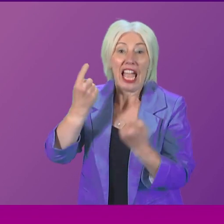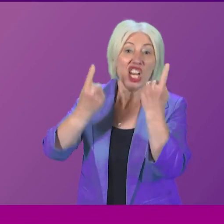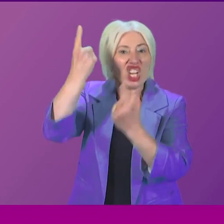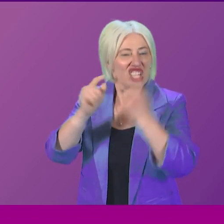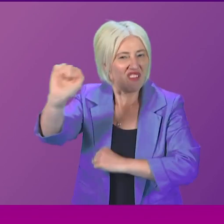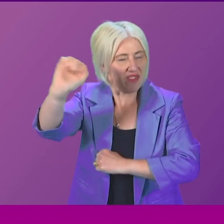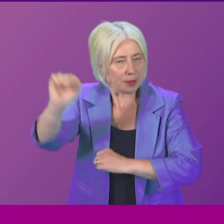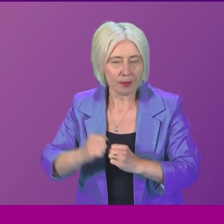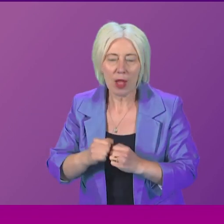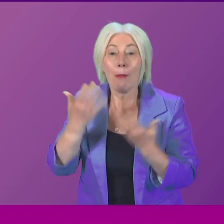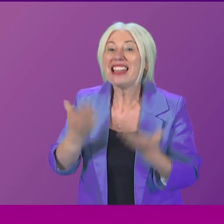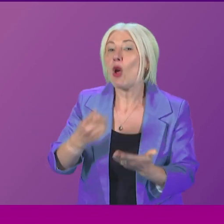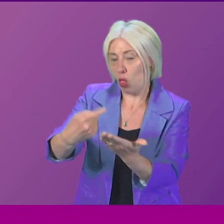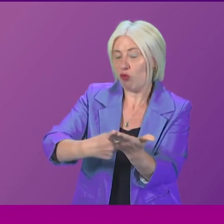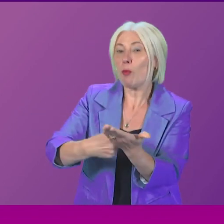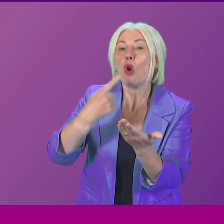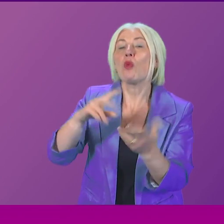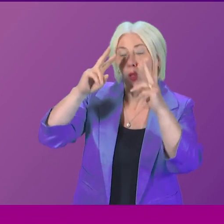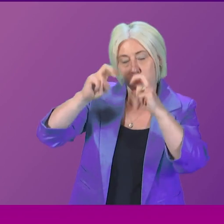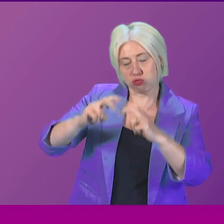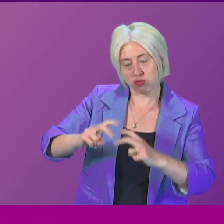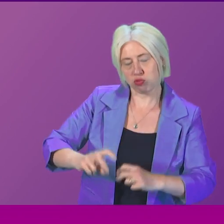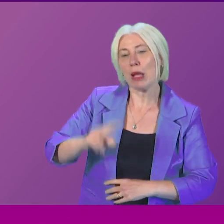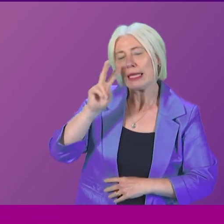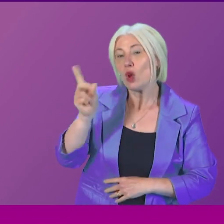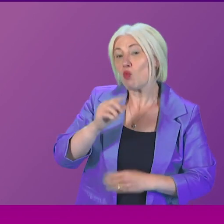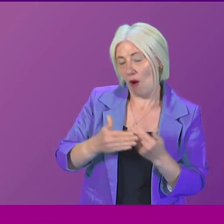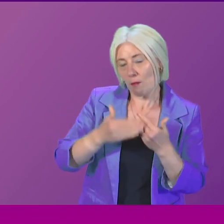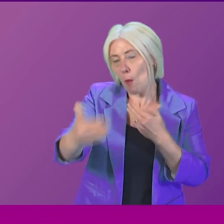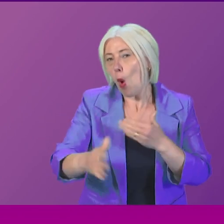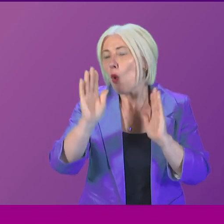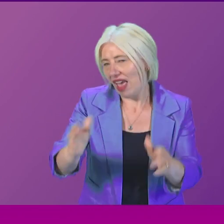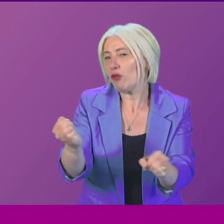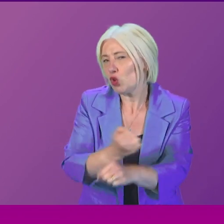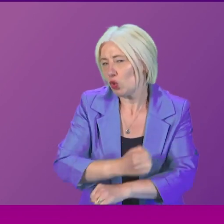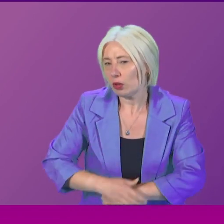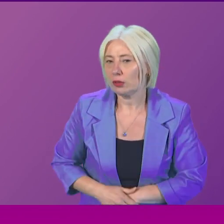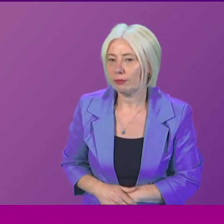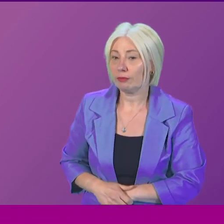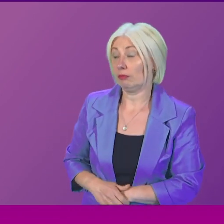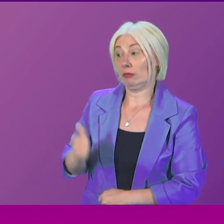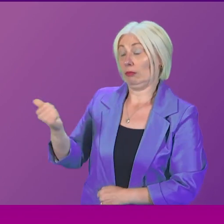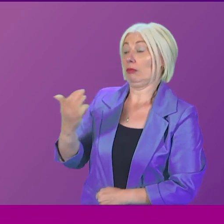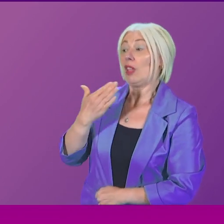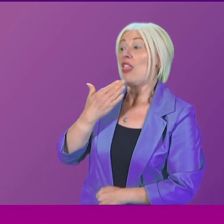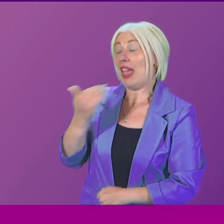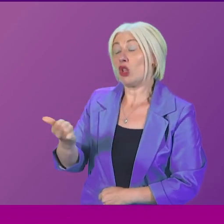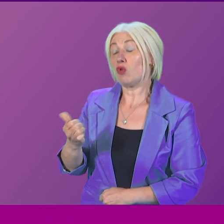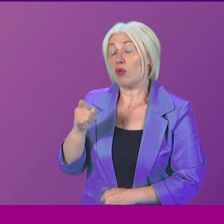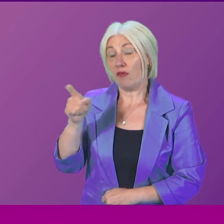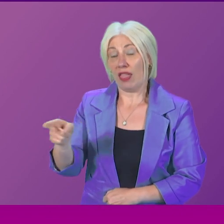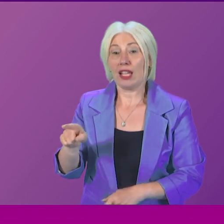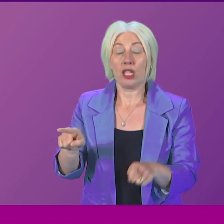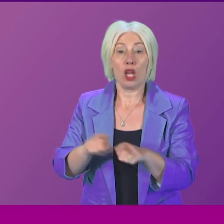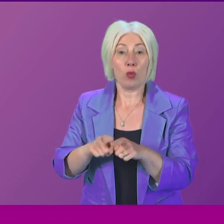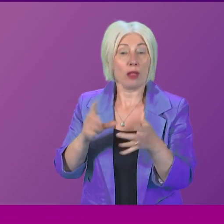now study the report in great detail and consider what further steps have to be taken. Jackson Karloff. Well, can I thank the First Minister for that and for